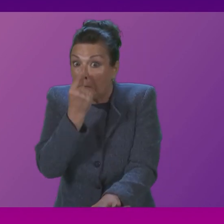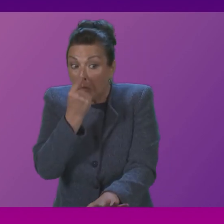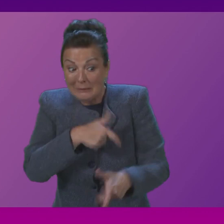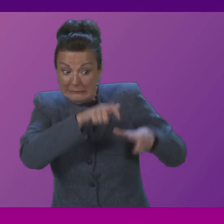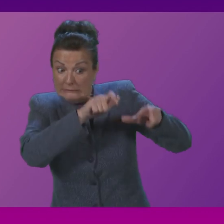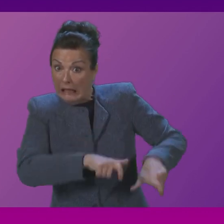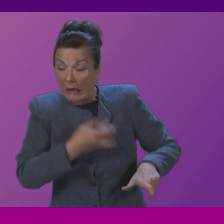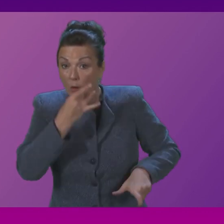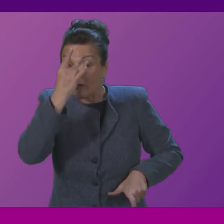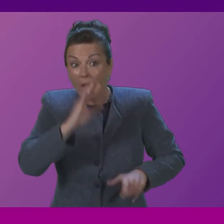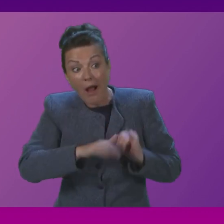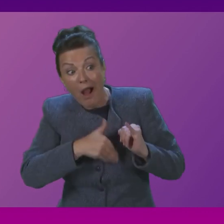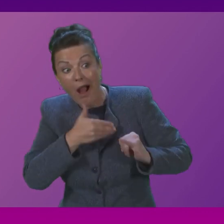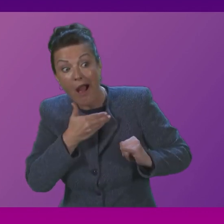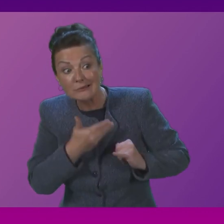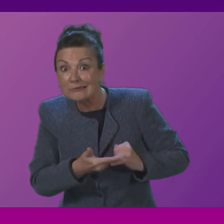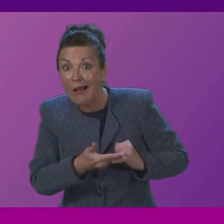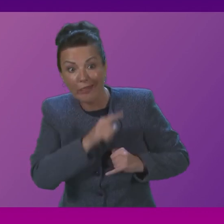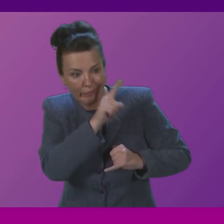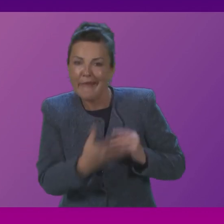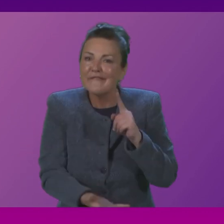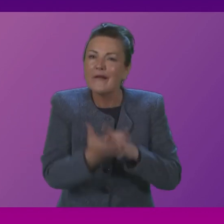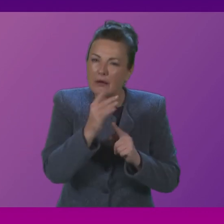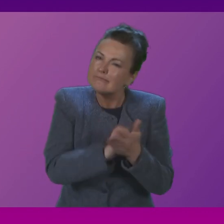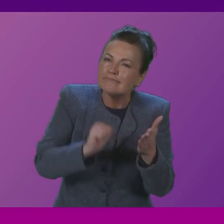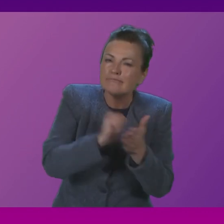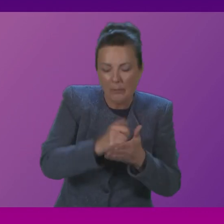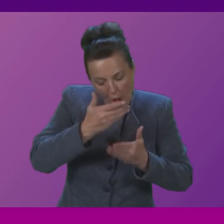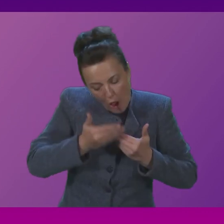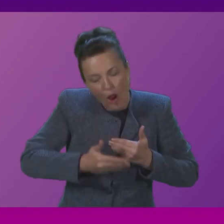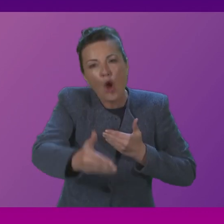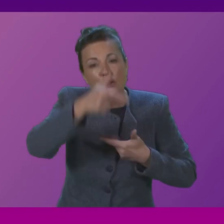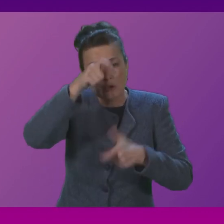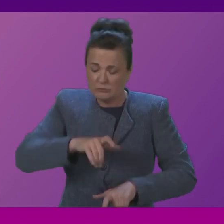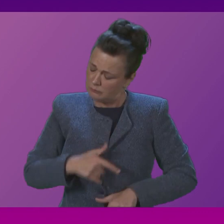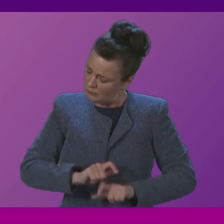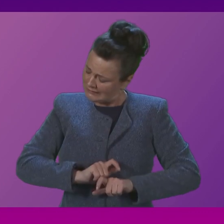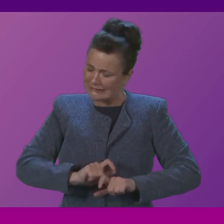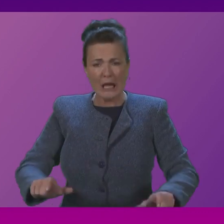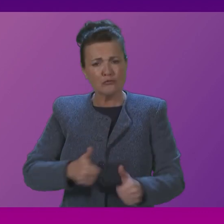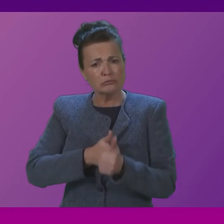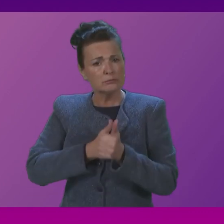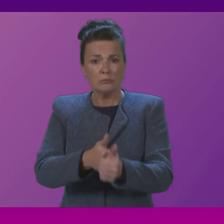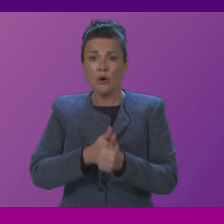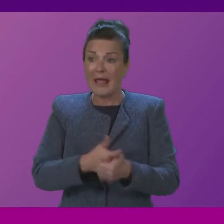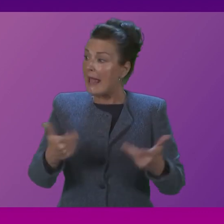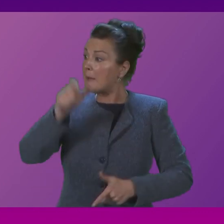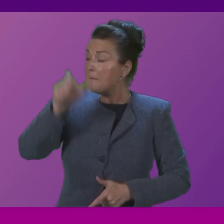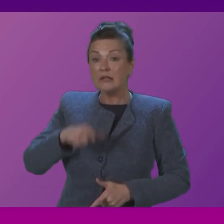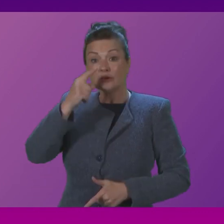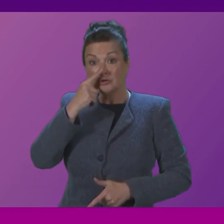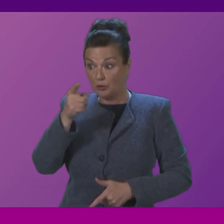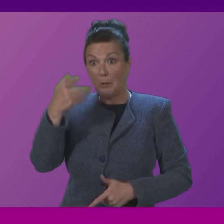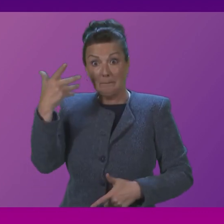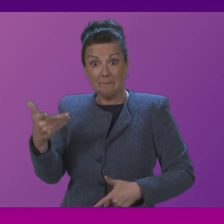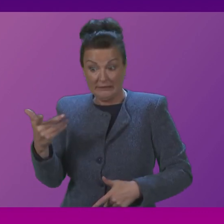continue to be supported to find matched or longer term accommodation so we'll continue to support everybody who has come here from Ukraine of